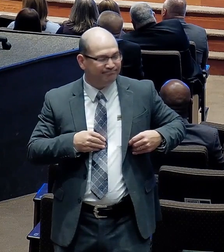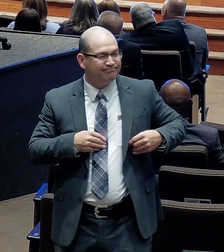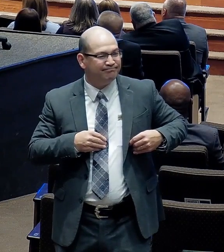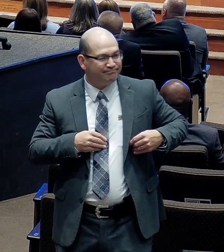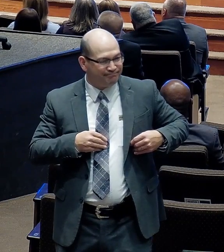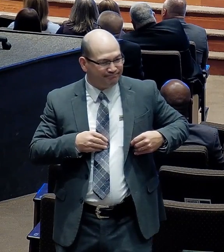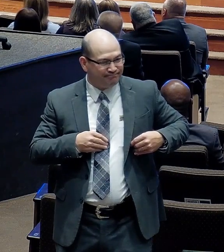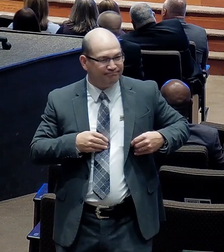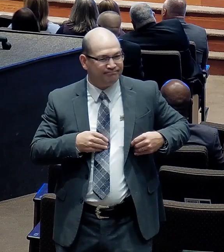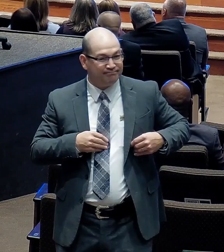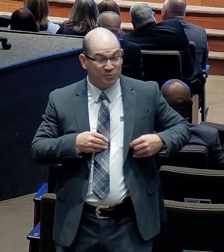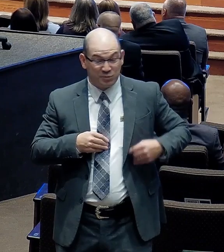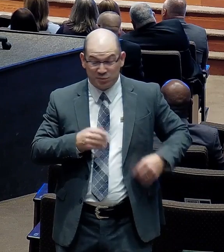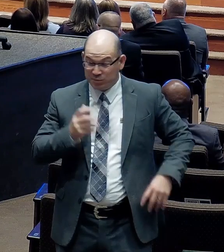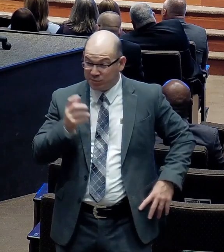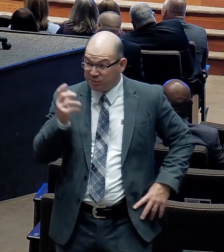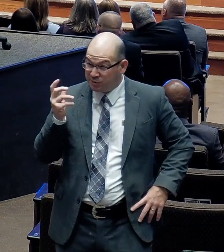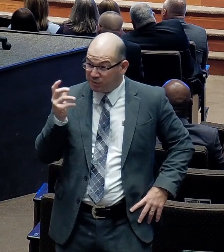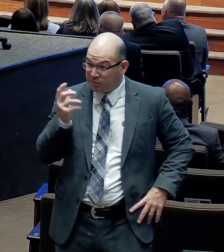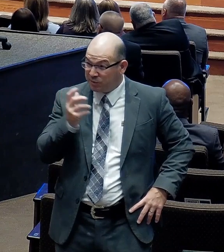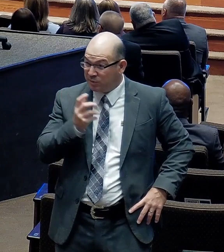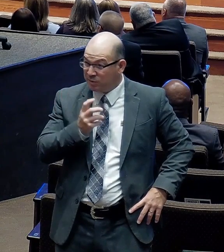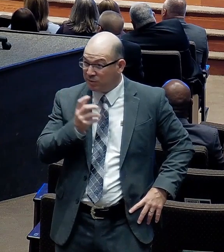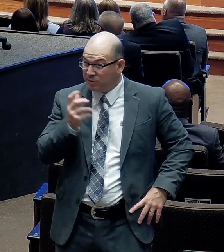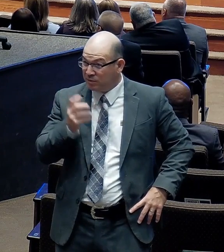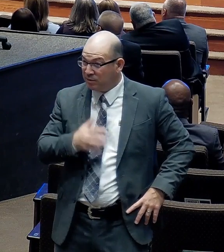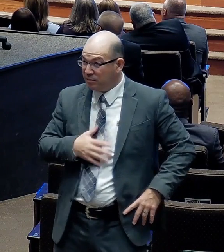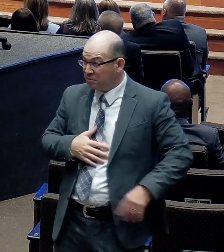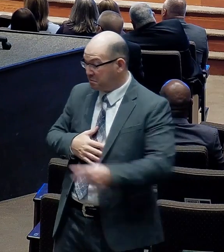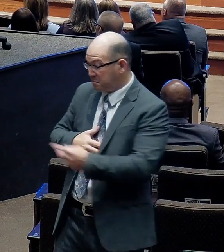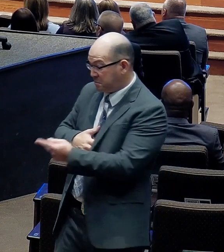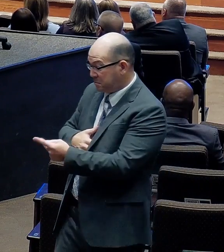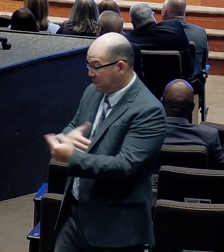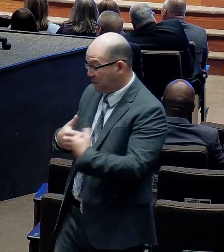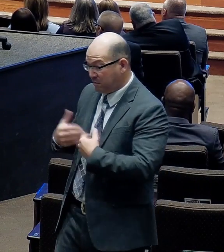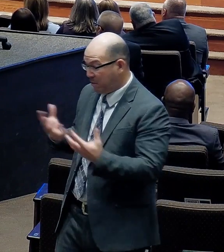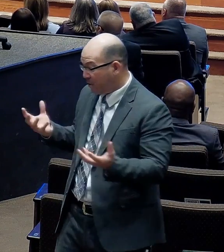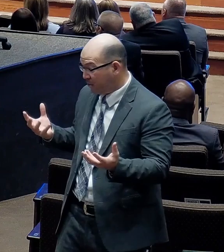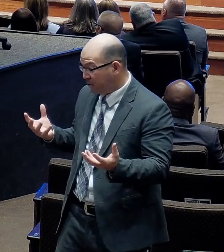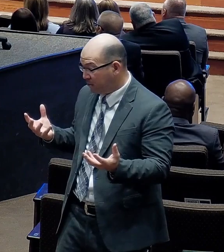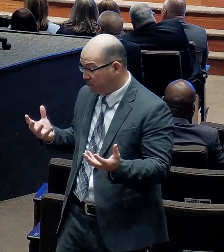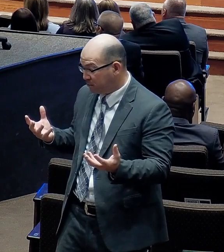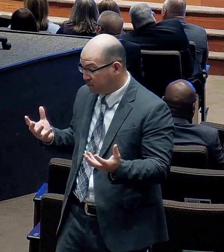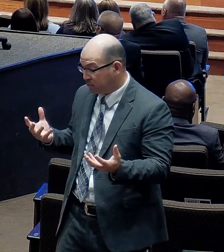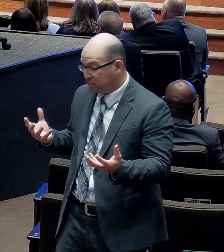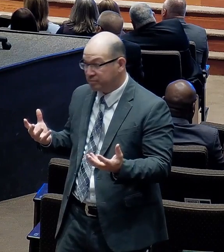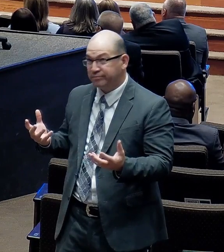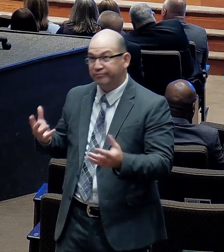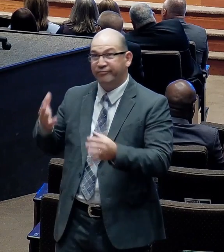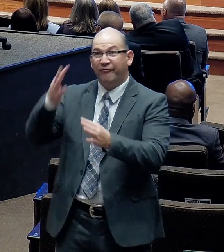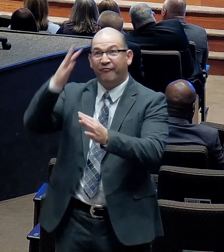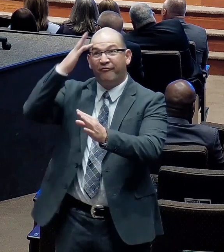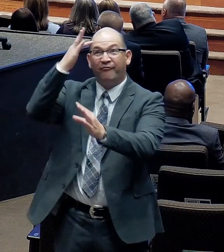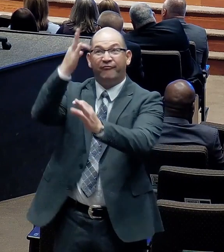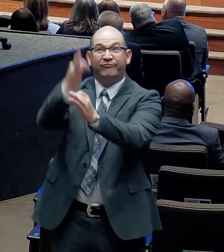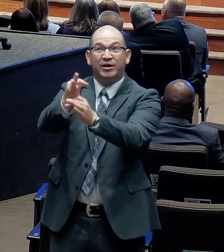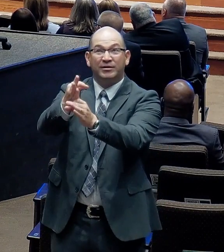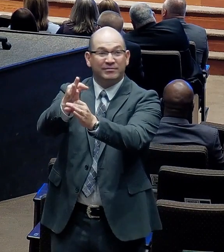Basically, all they had was faith in God. Hey, by the way. And that's all we need. And